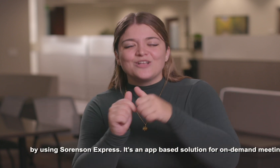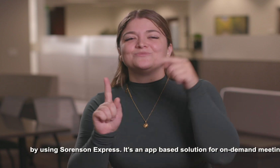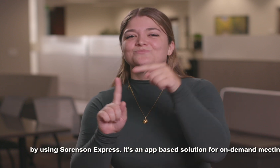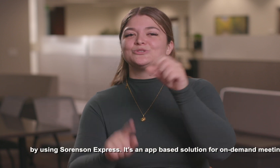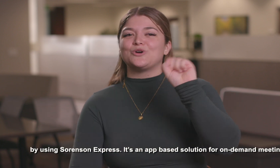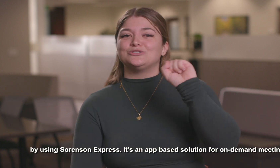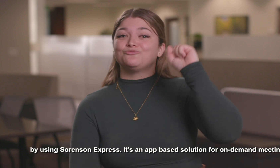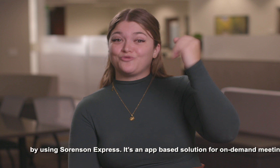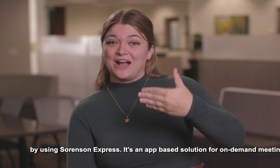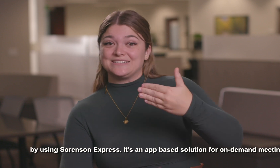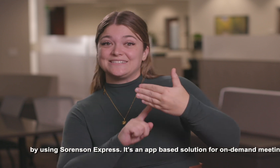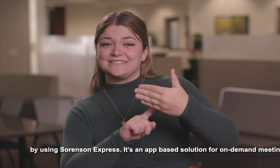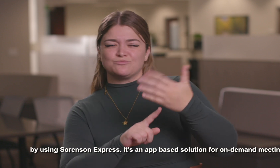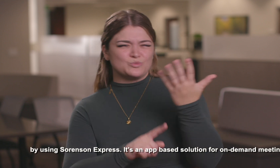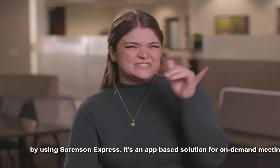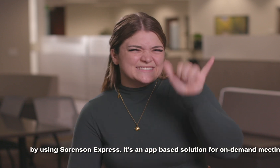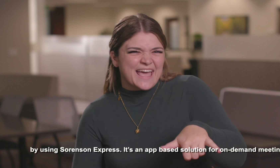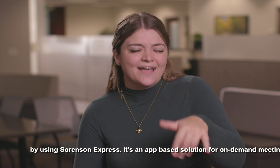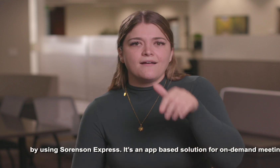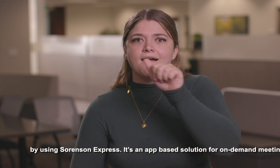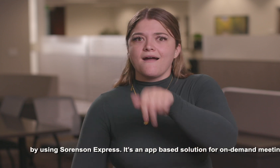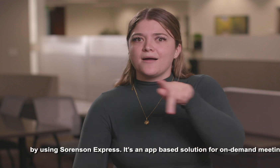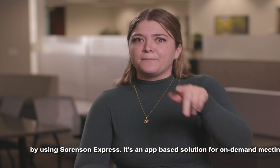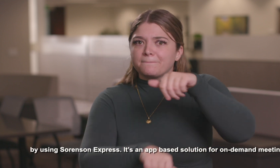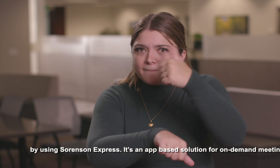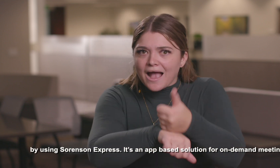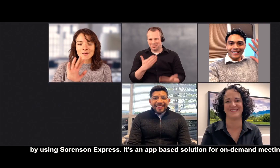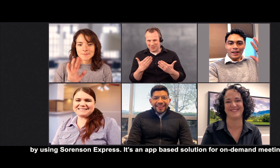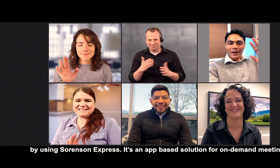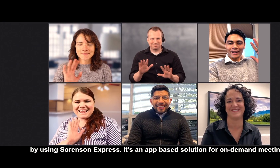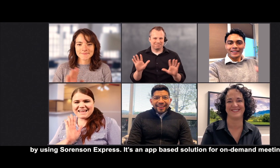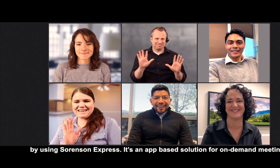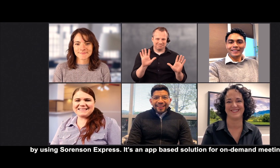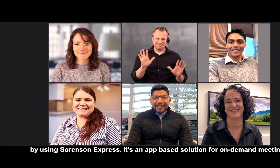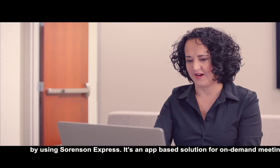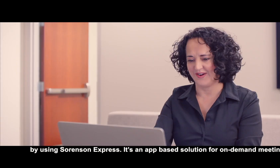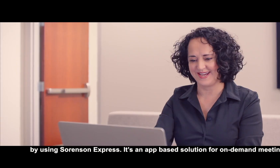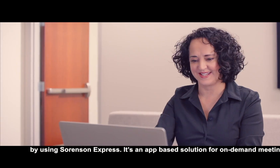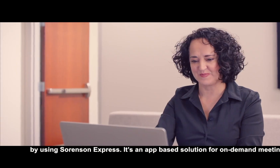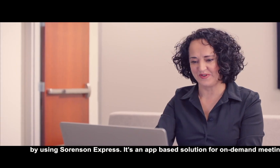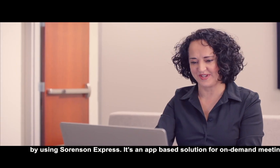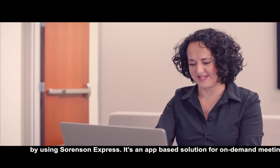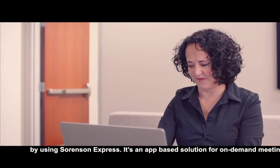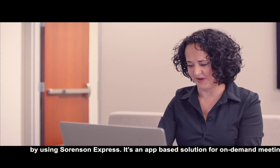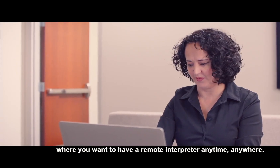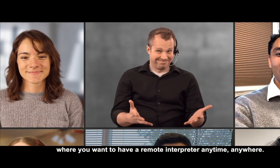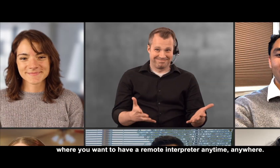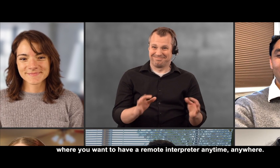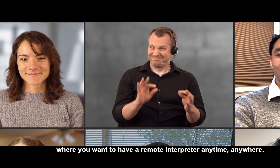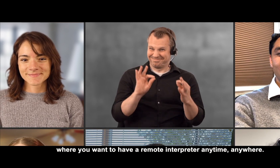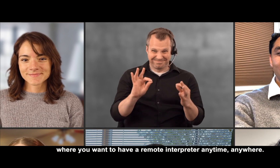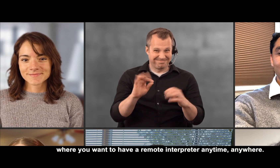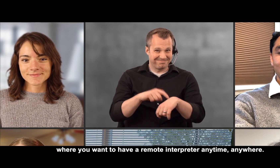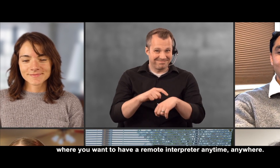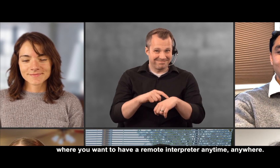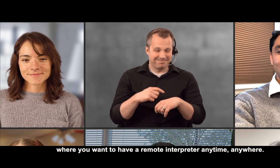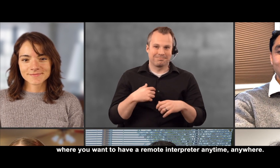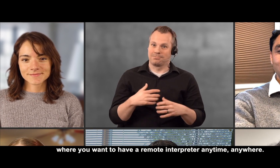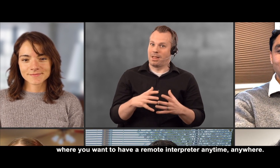Sorensen Express. It's an app-based solution for on-demand meetings where you want to have a remote interpreter